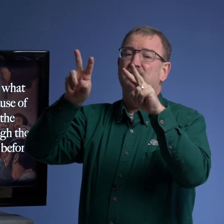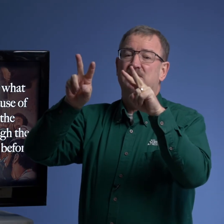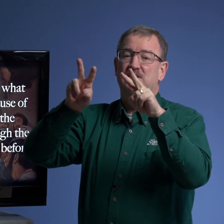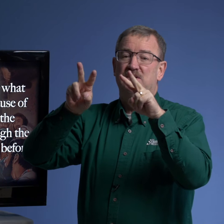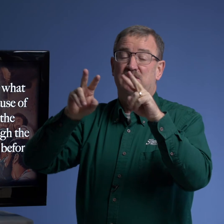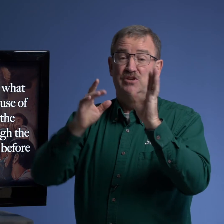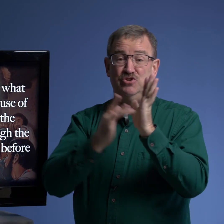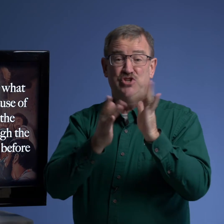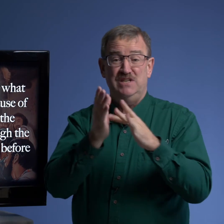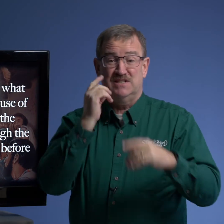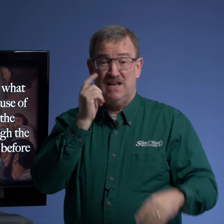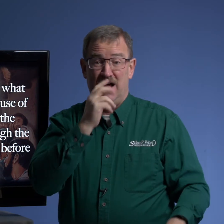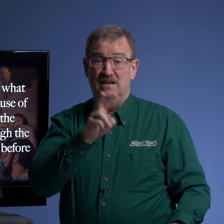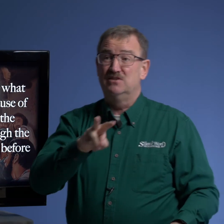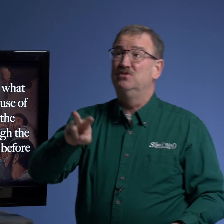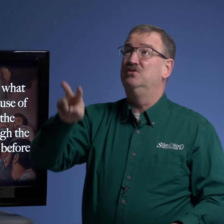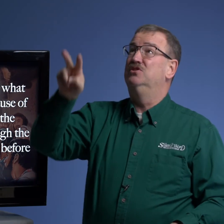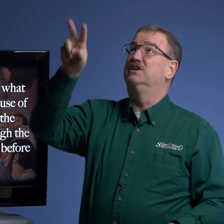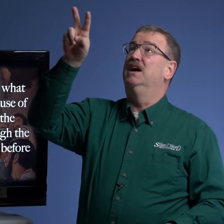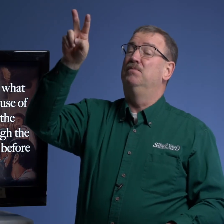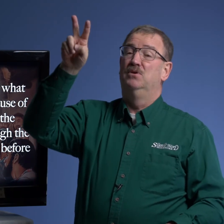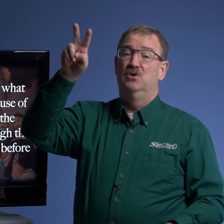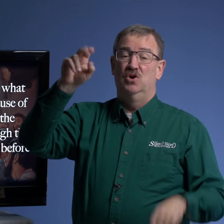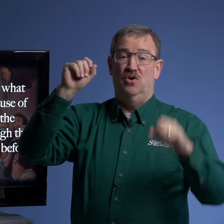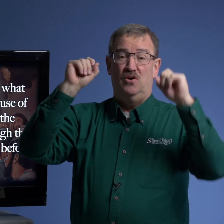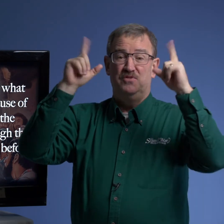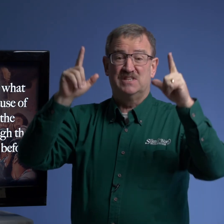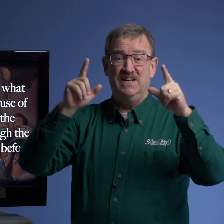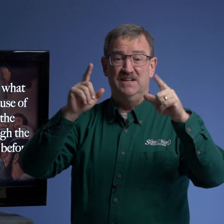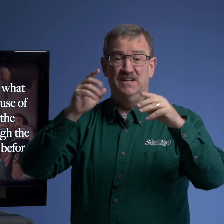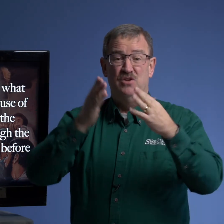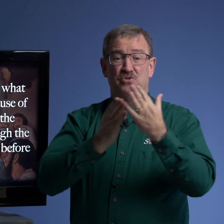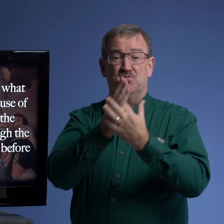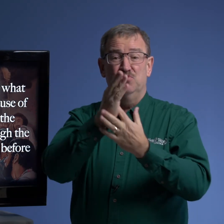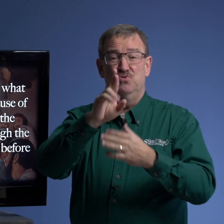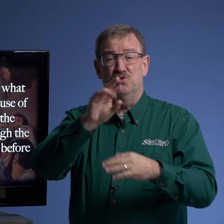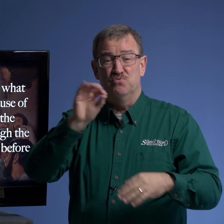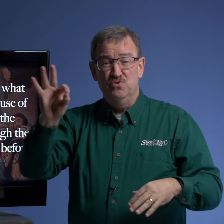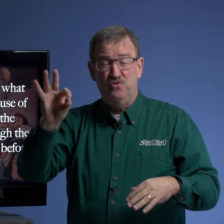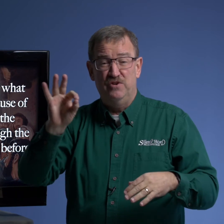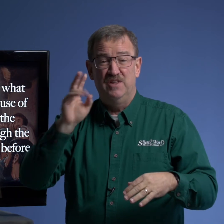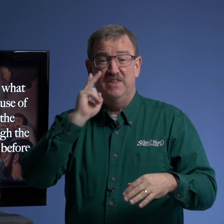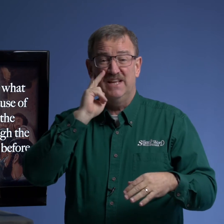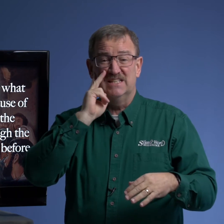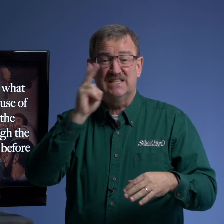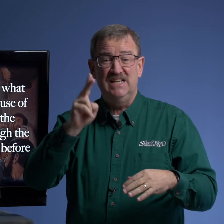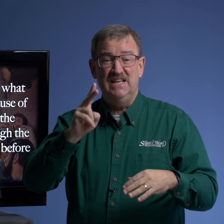jesus eyes look up all of a sudden through the roof they can see